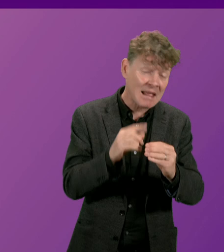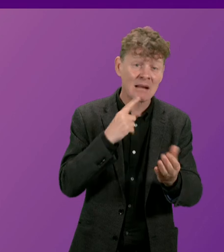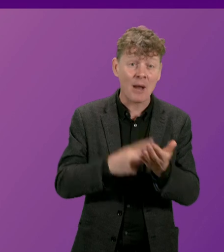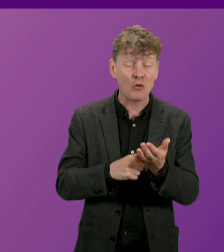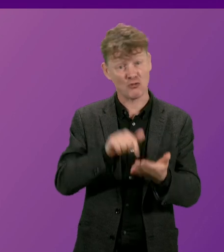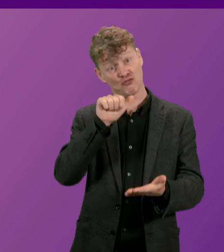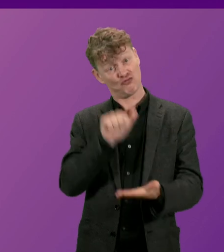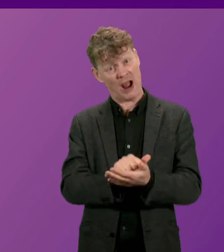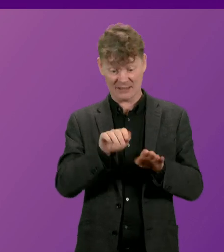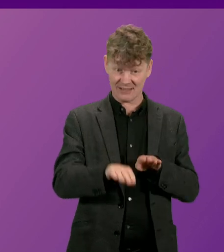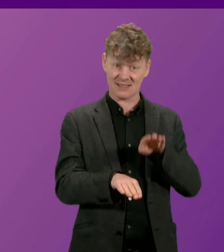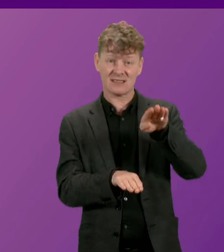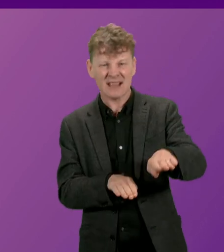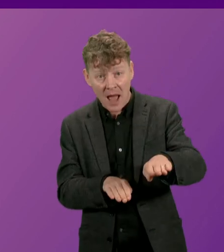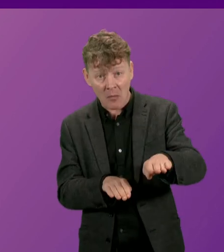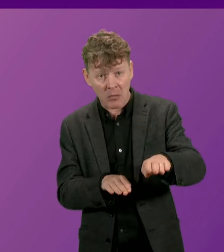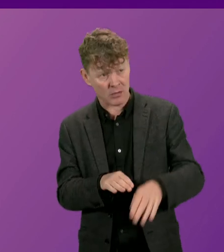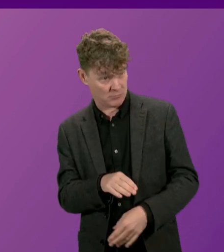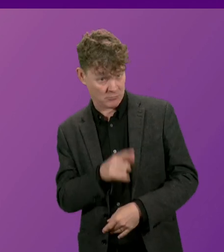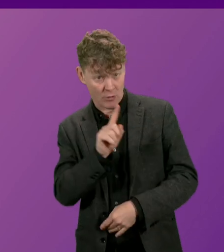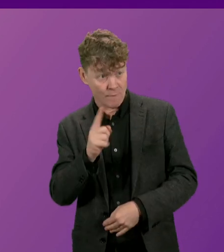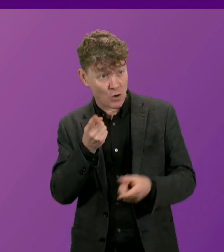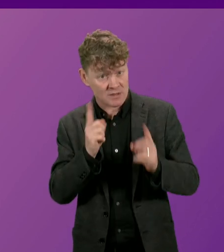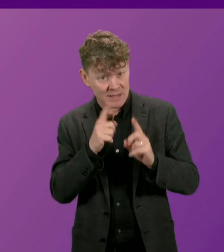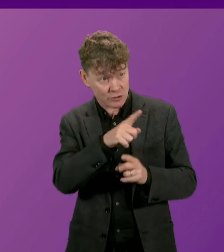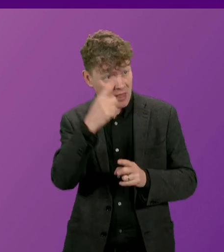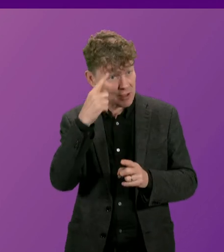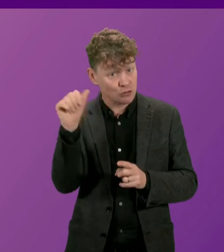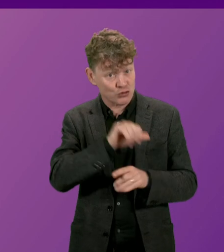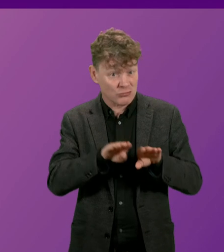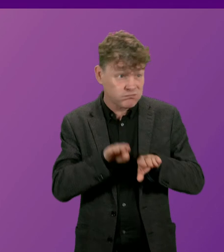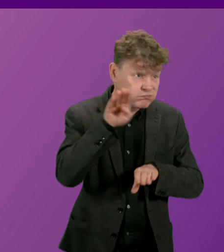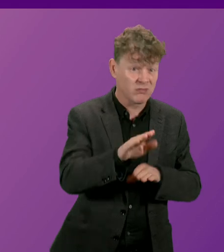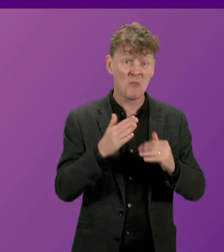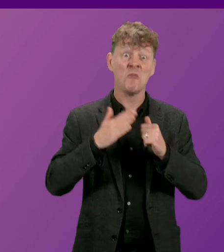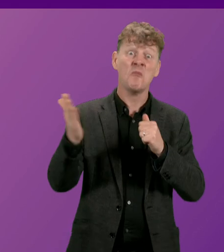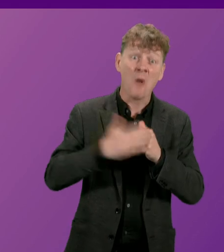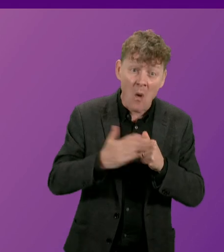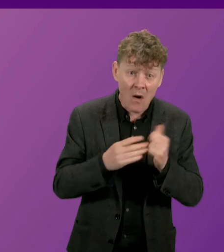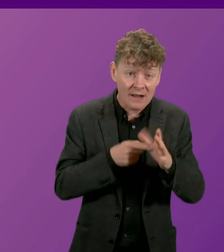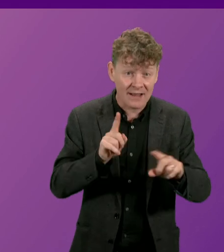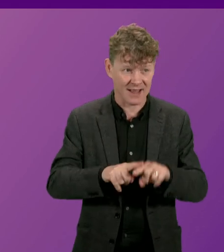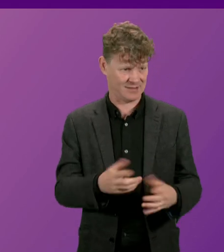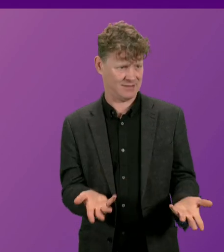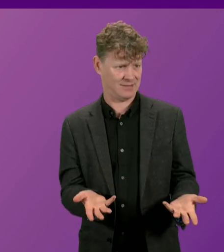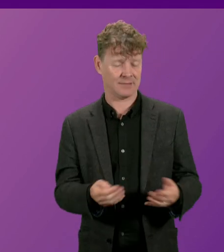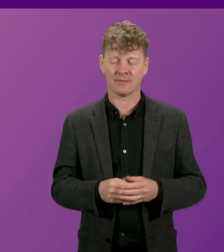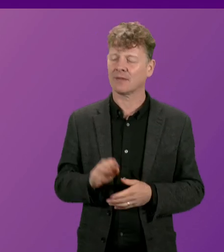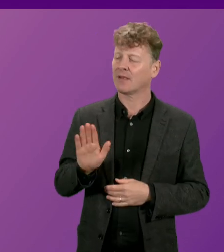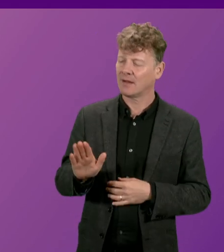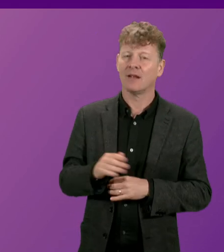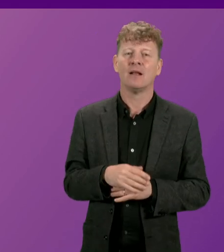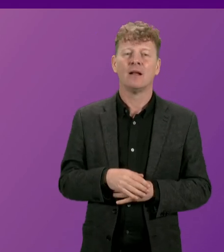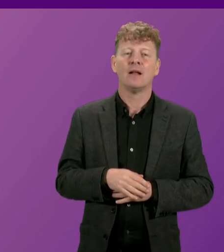direction, how much does the First Minister think it should be? First Minister. So where I have